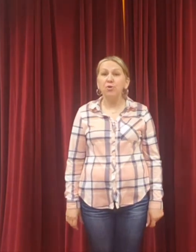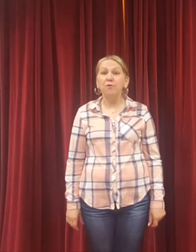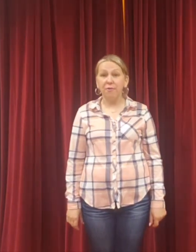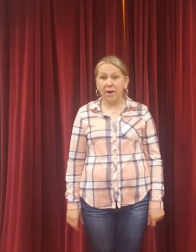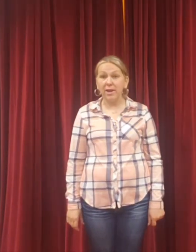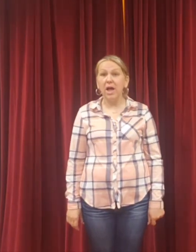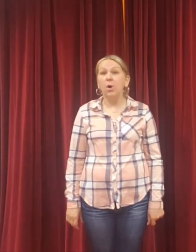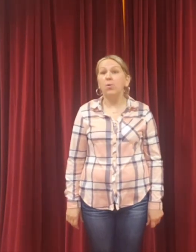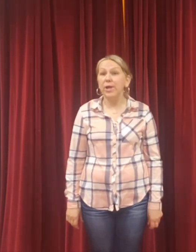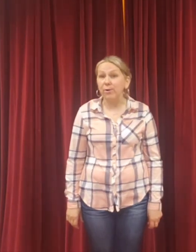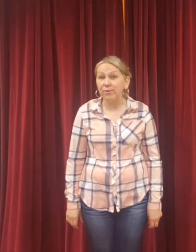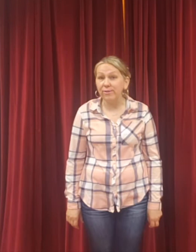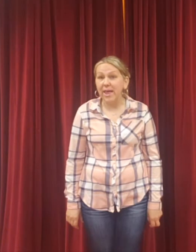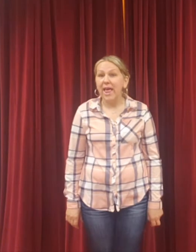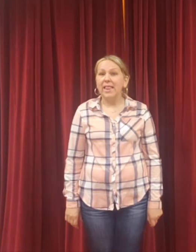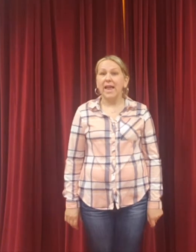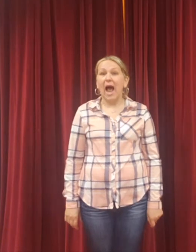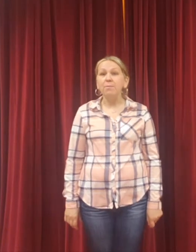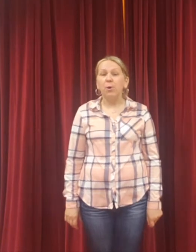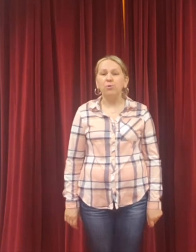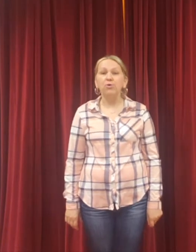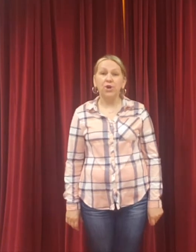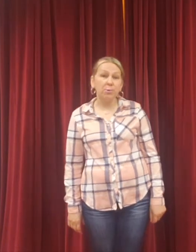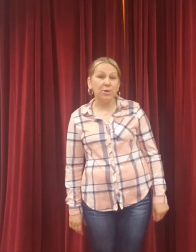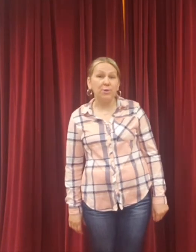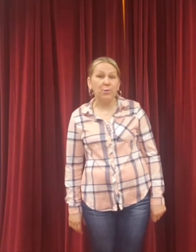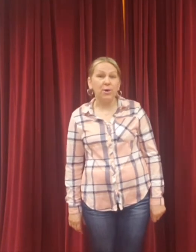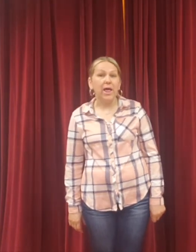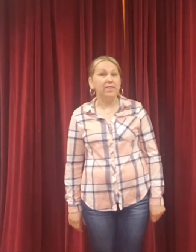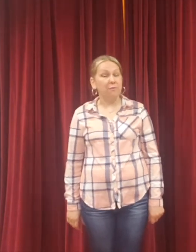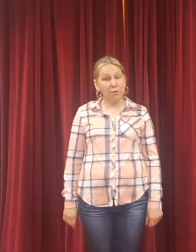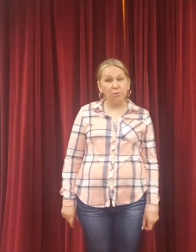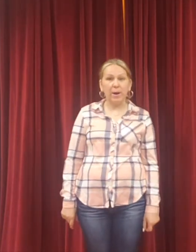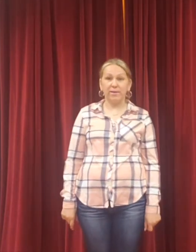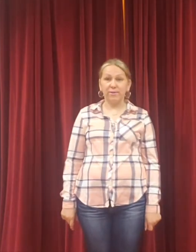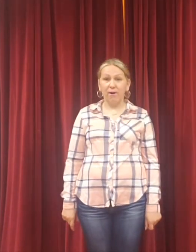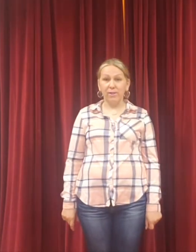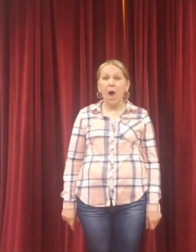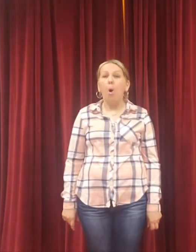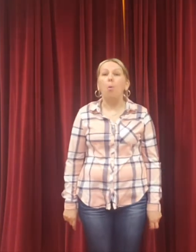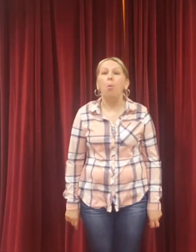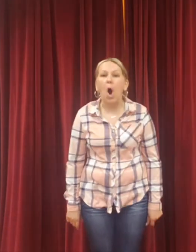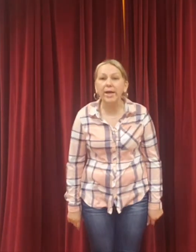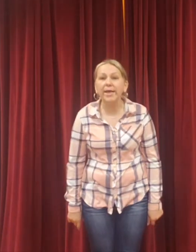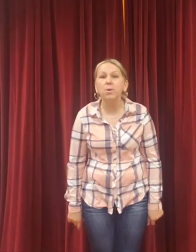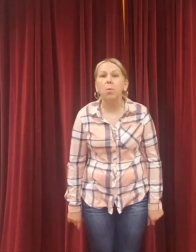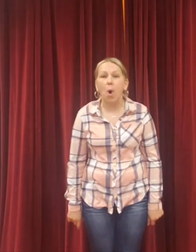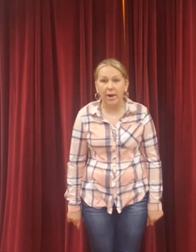fun riddles that I'm going to share with you. The first one is called Walking Walking.